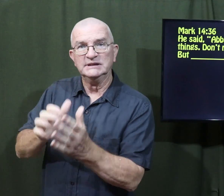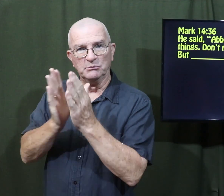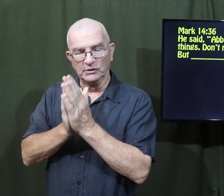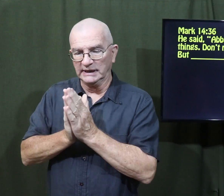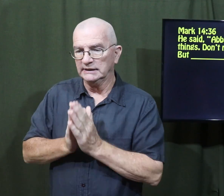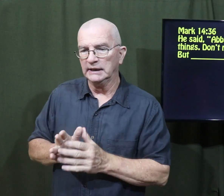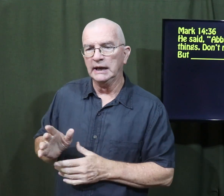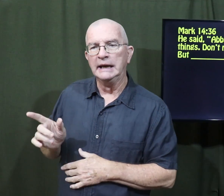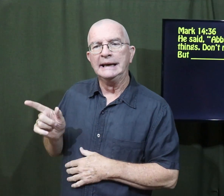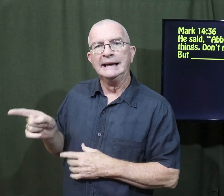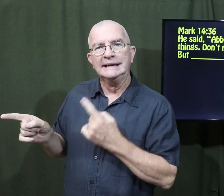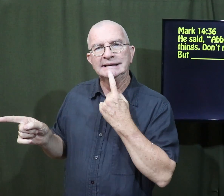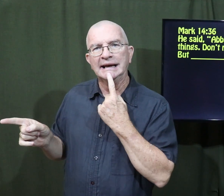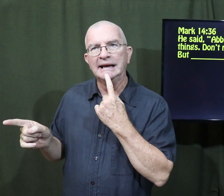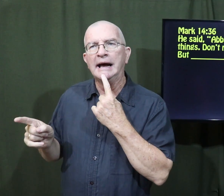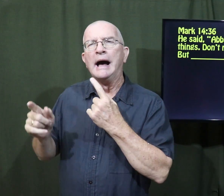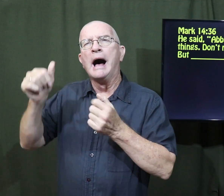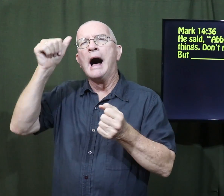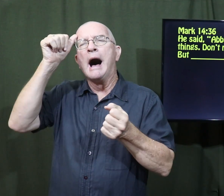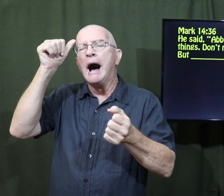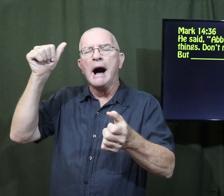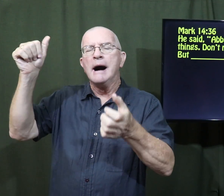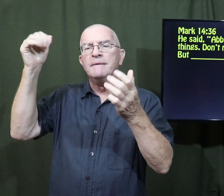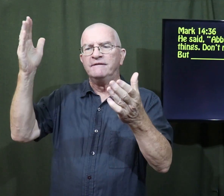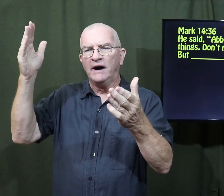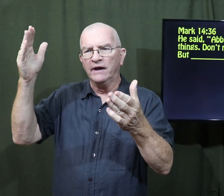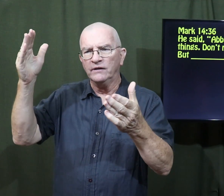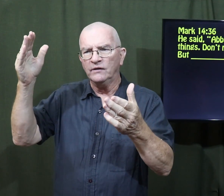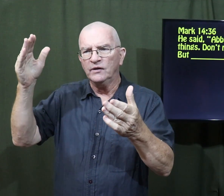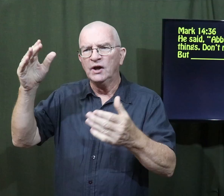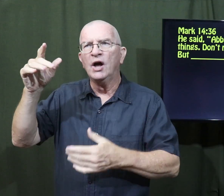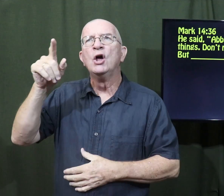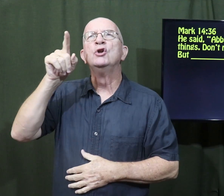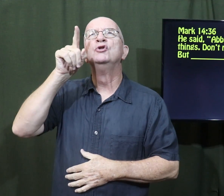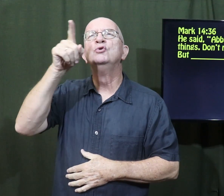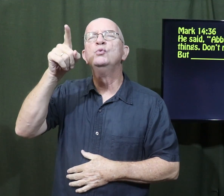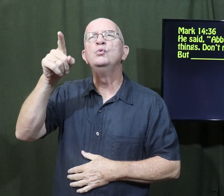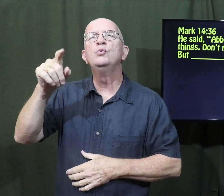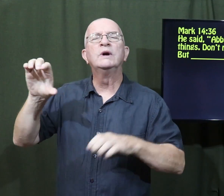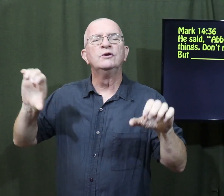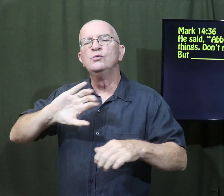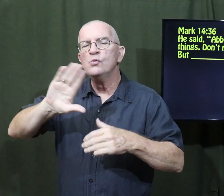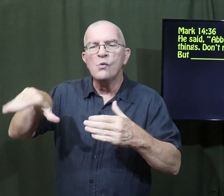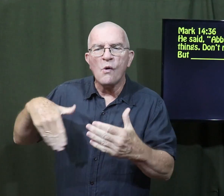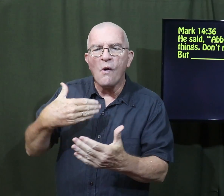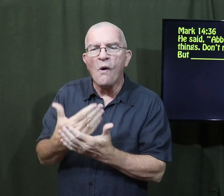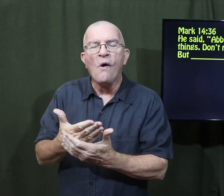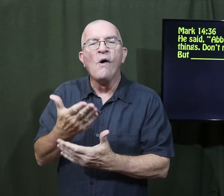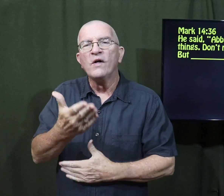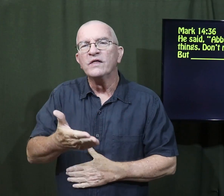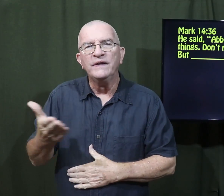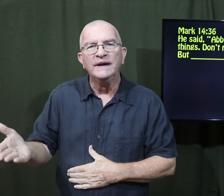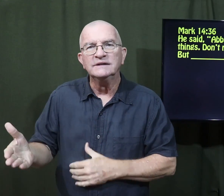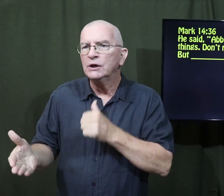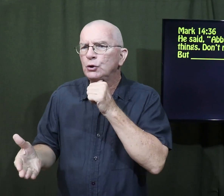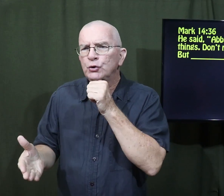Now Jesus was kneeling and praying and he said, Abba Father, you can do all things.